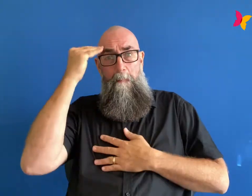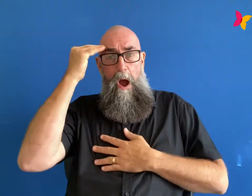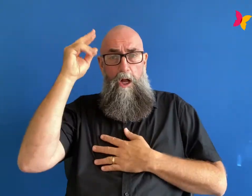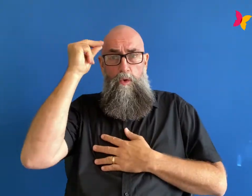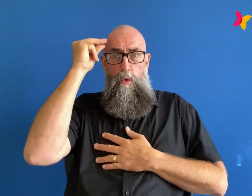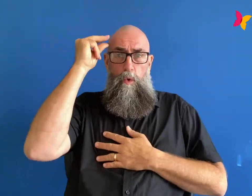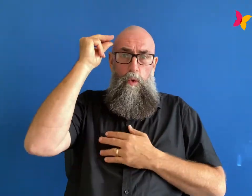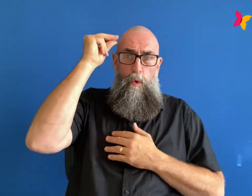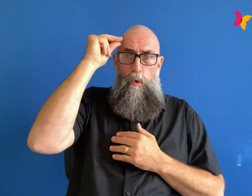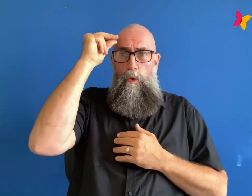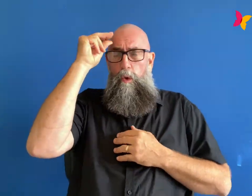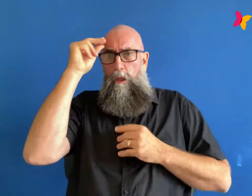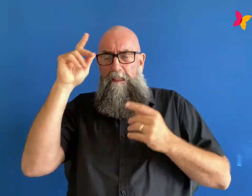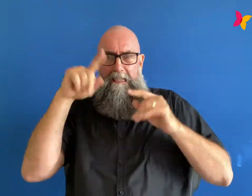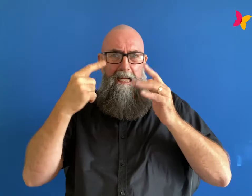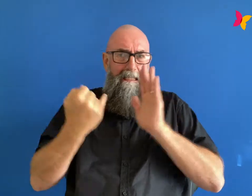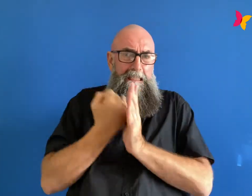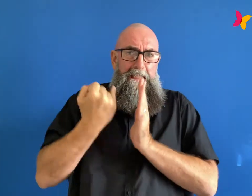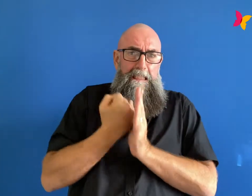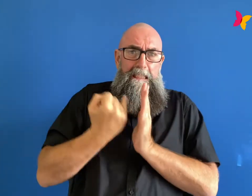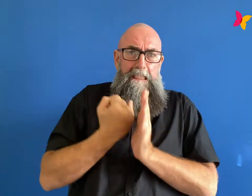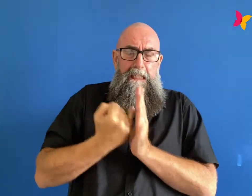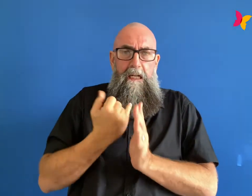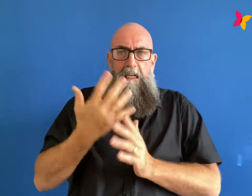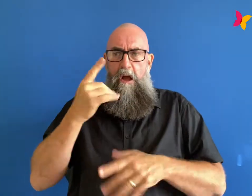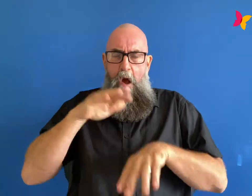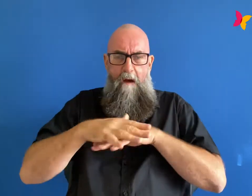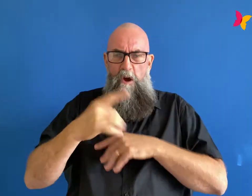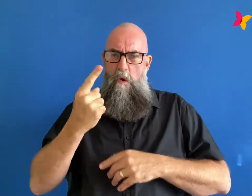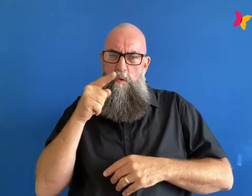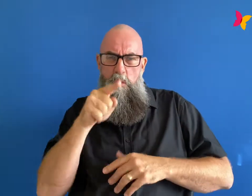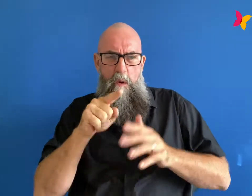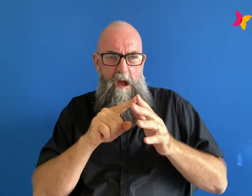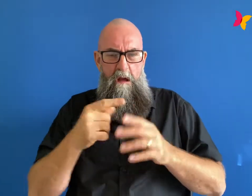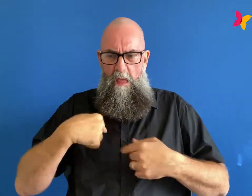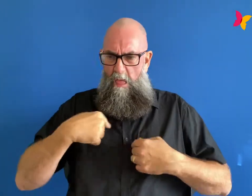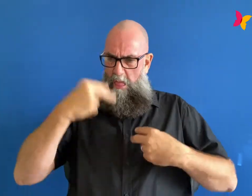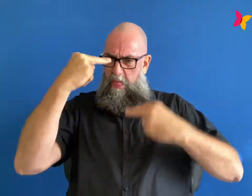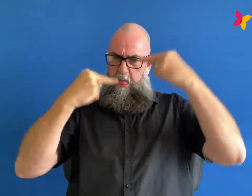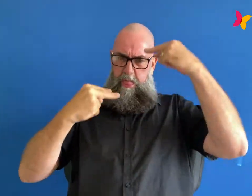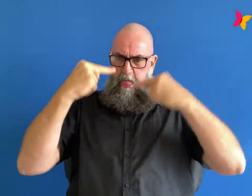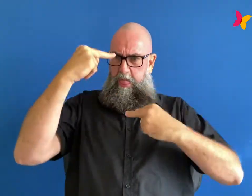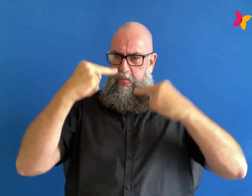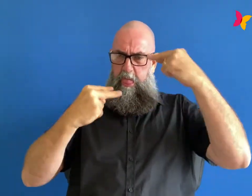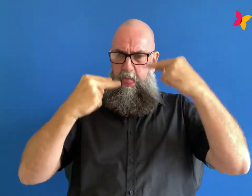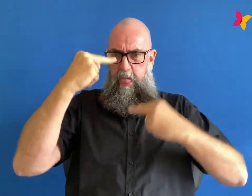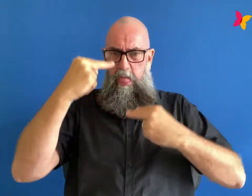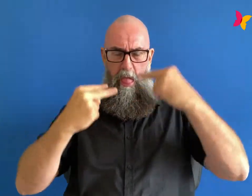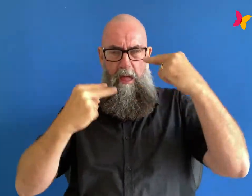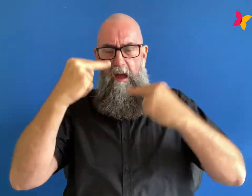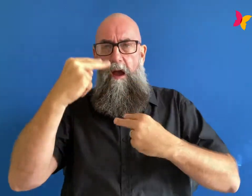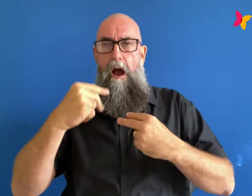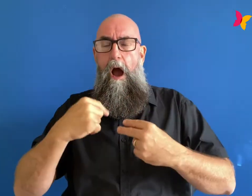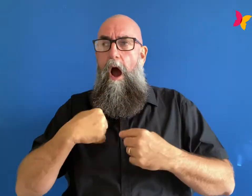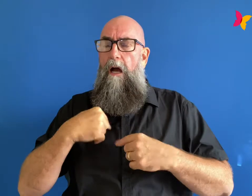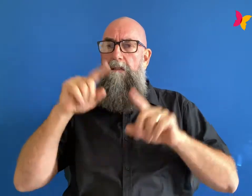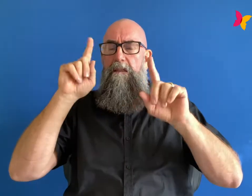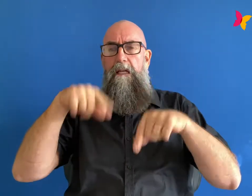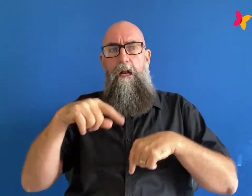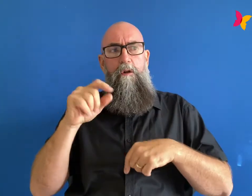myself and questioning what others thought of me i came to realize i had placed my whole identity in the performing arts and not getting